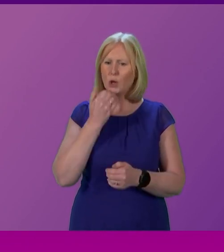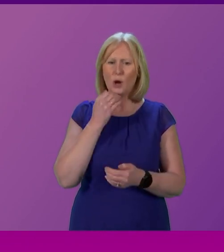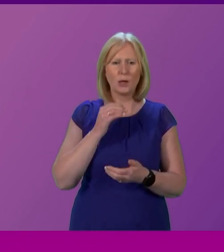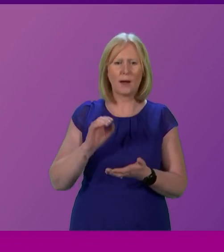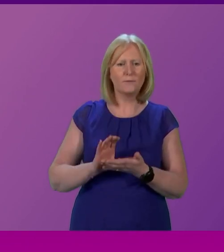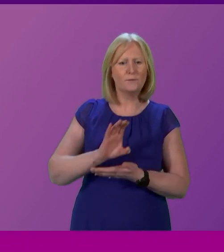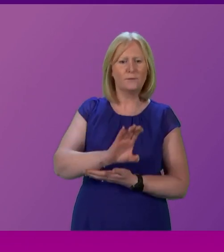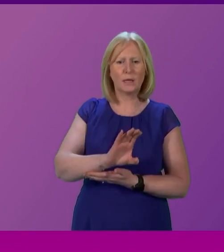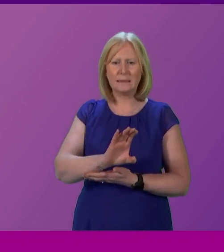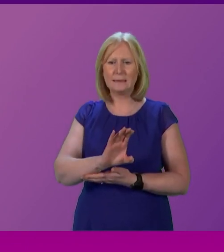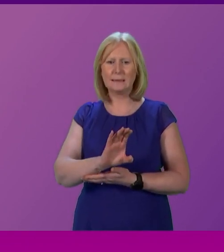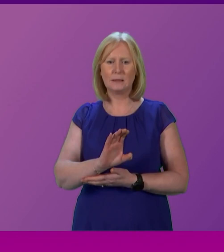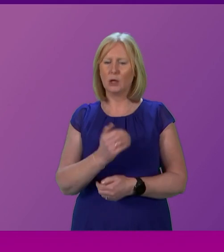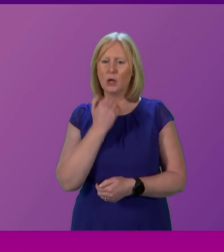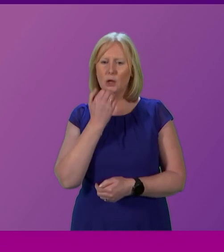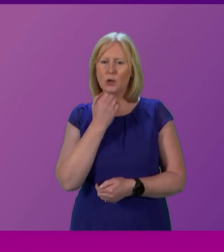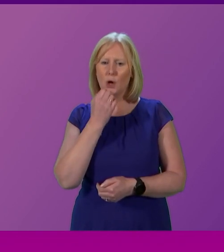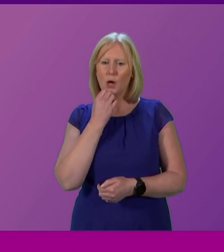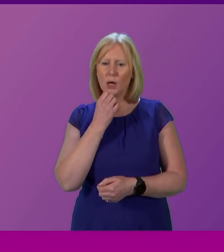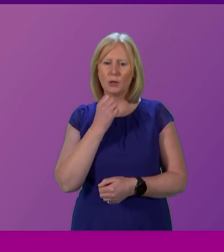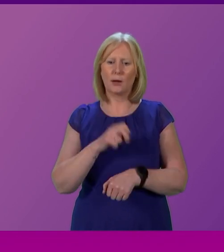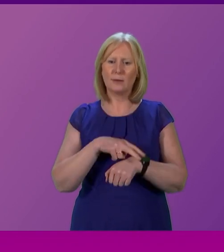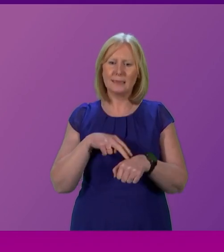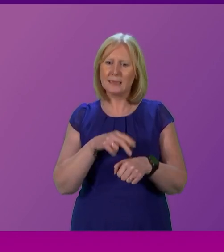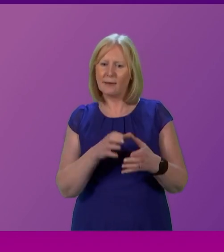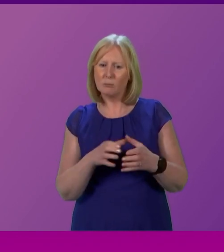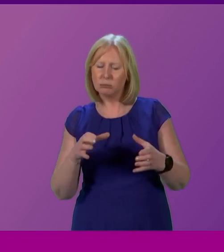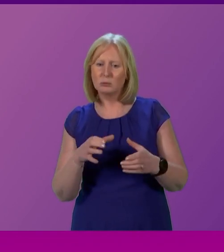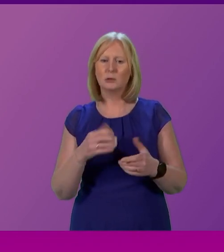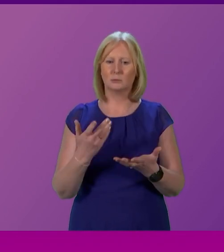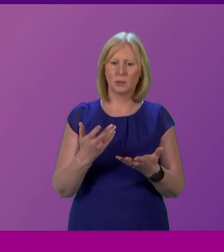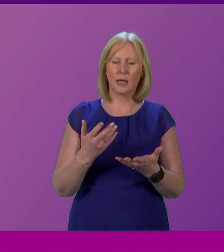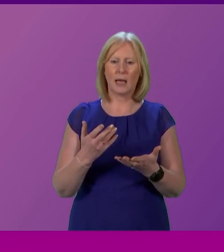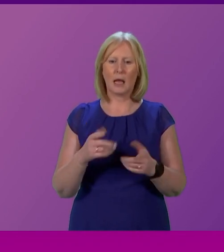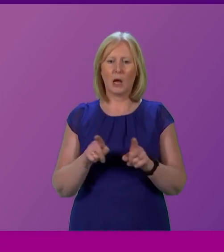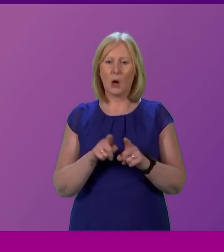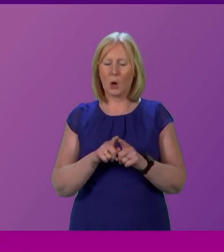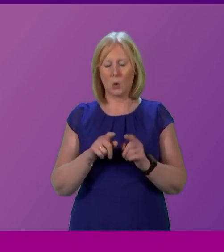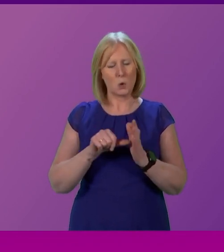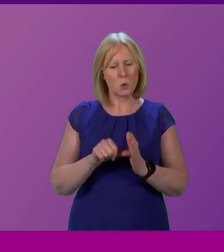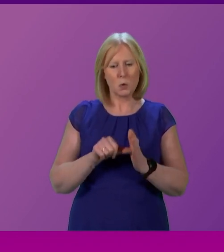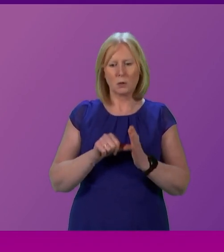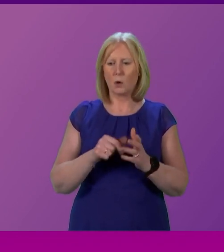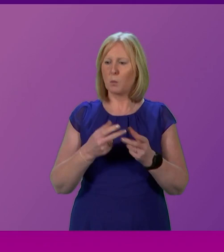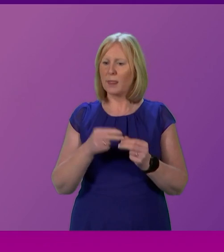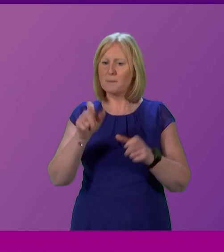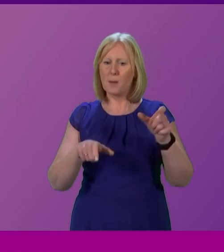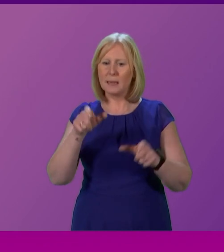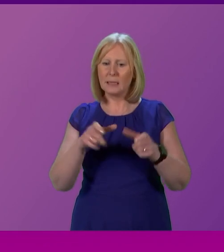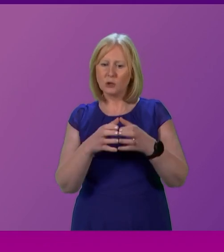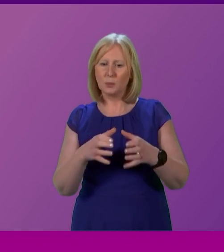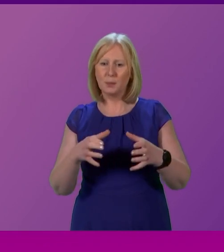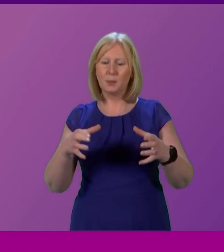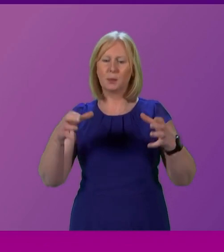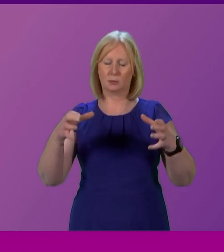lack of capacity, which NHS Lothian has now and going forward to their increasing population. And crucially, the lack of social care.